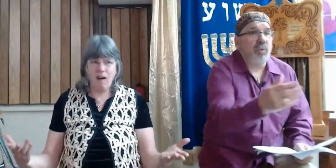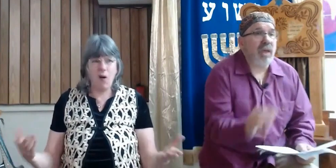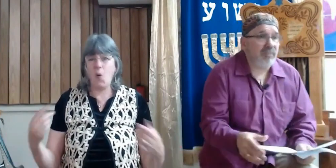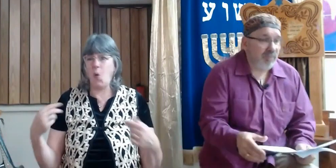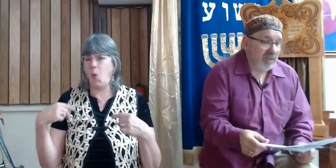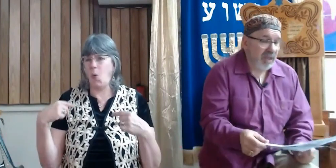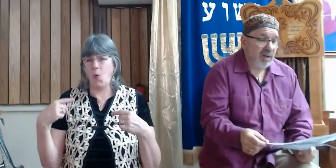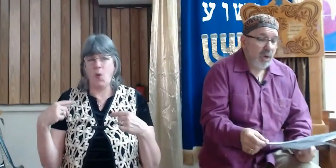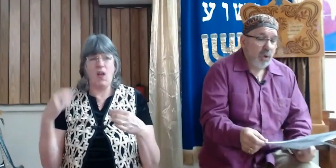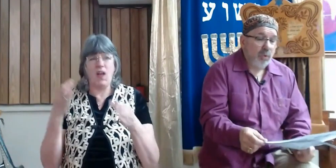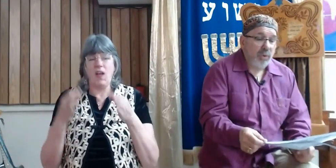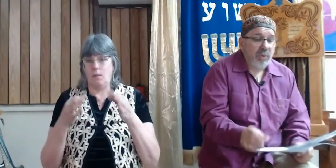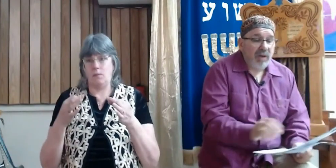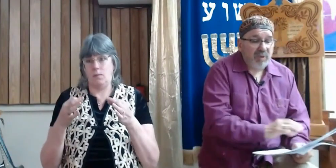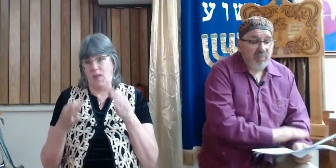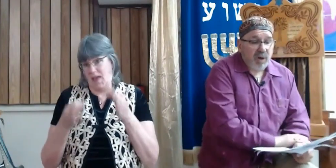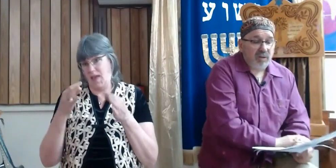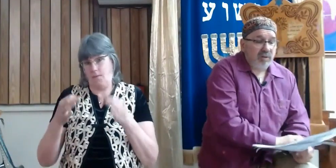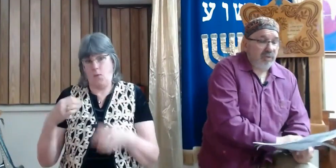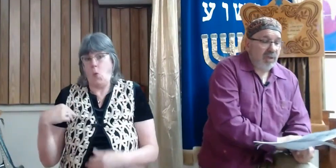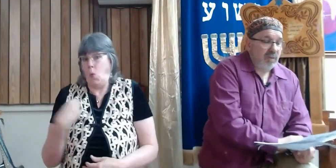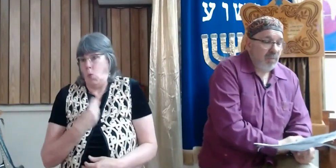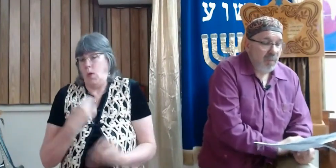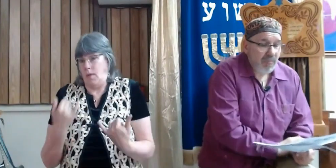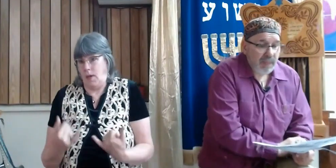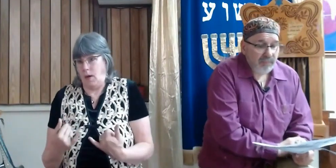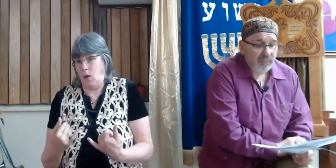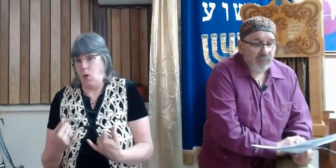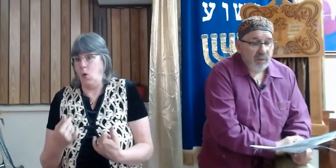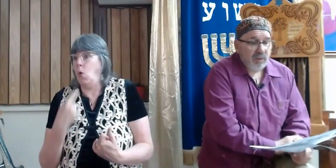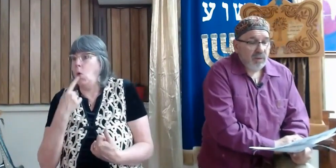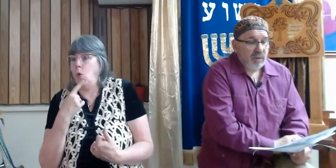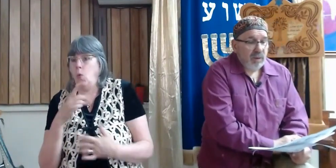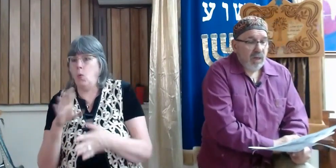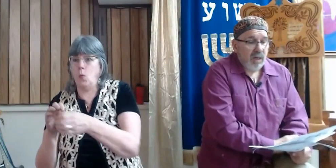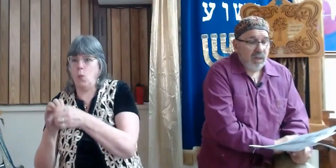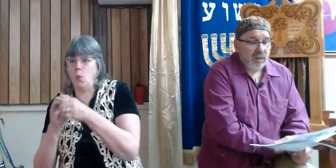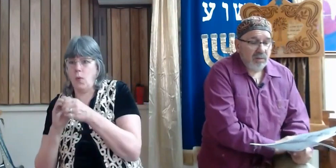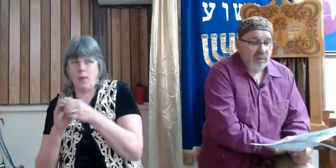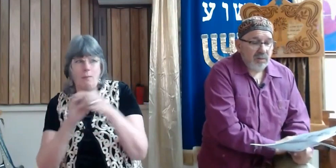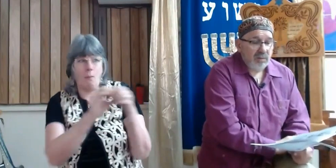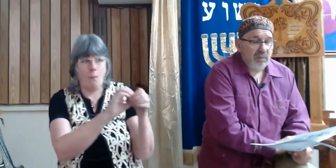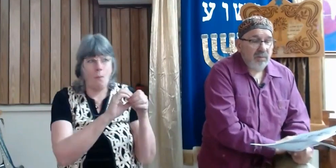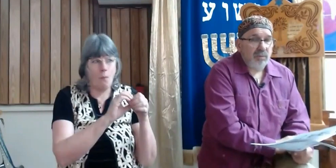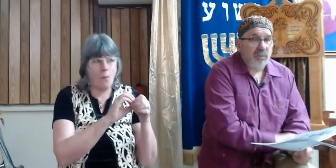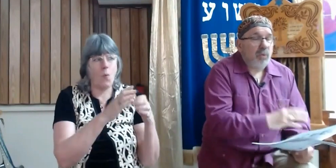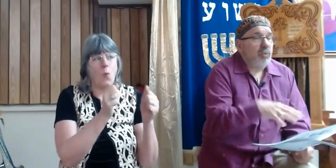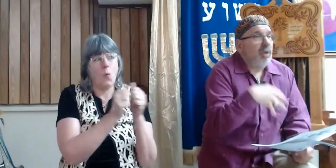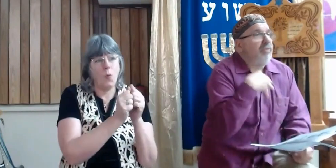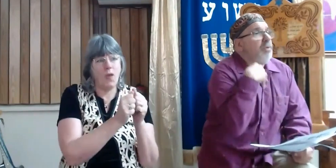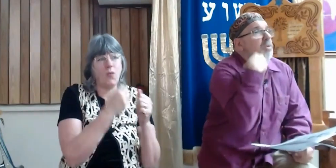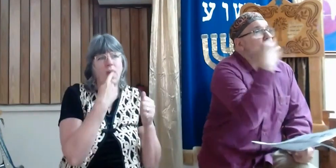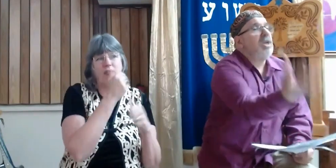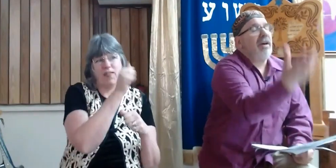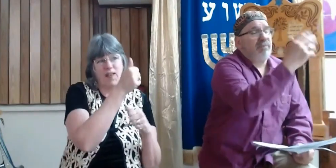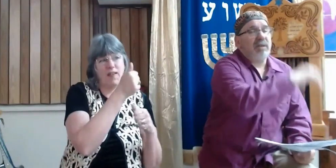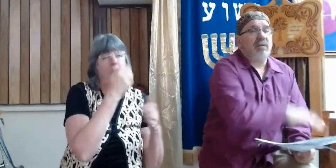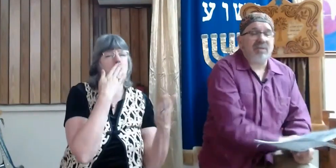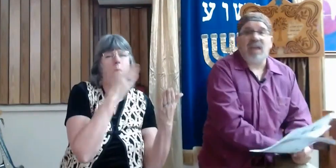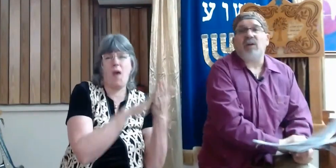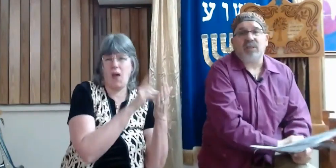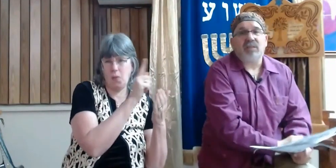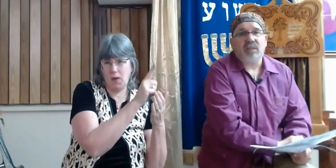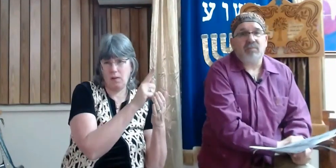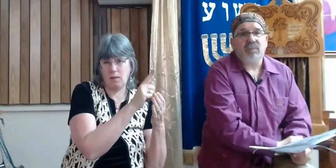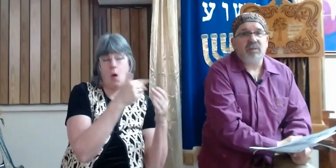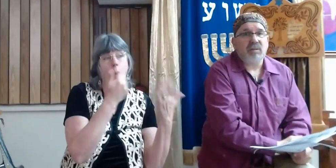Would we have been there? Would we have been part of a, uh, if we would have been